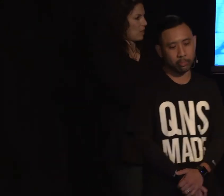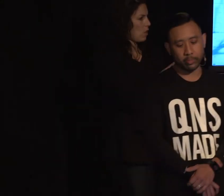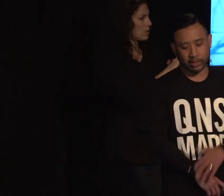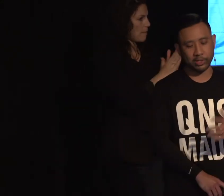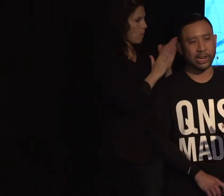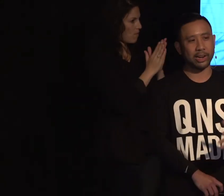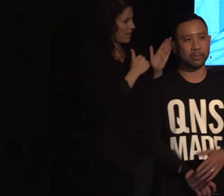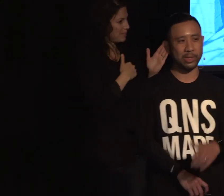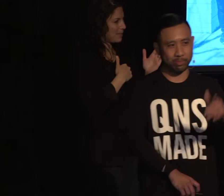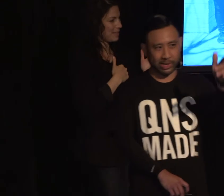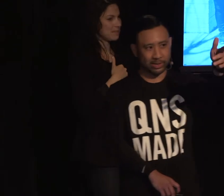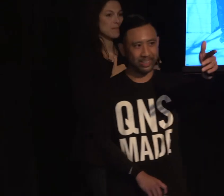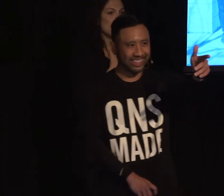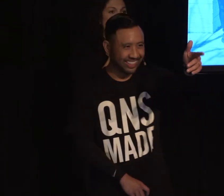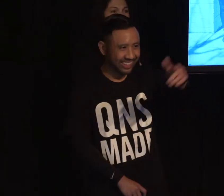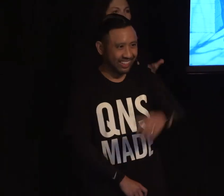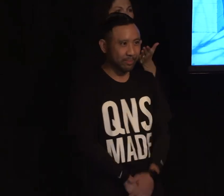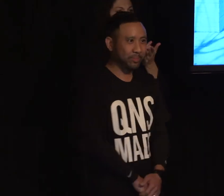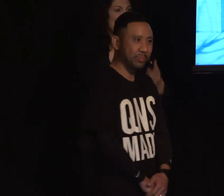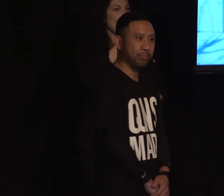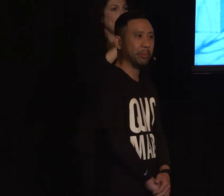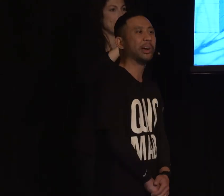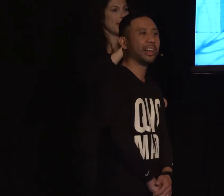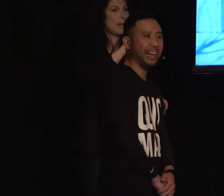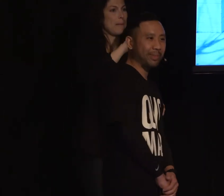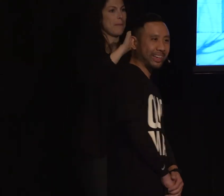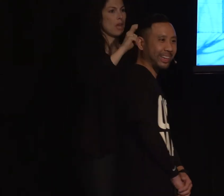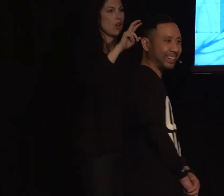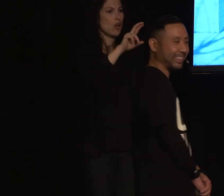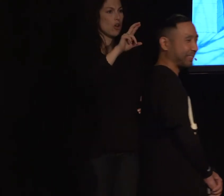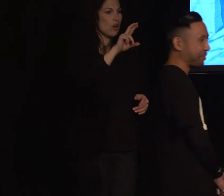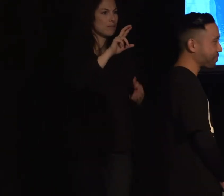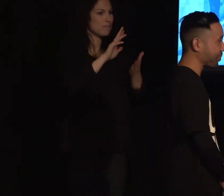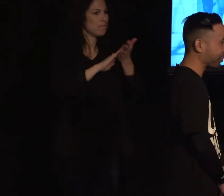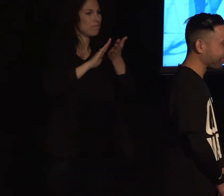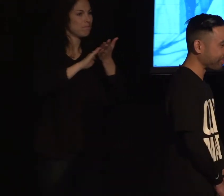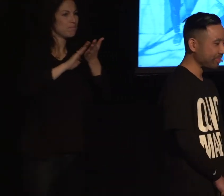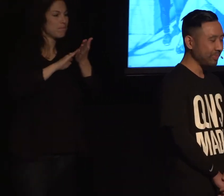I also want to give a shout out to Pete Baker the big bearded guy back there